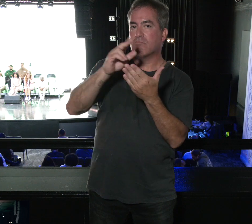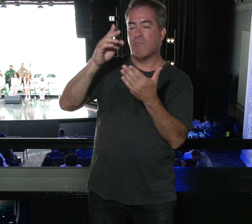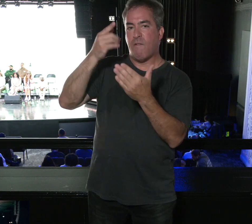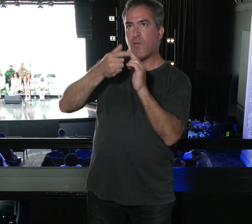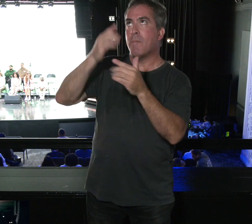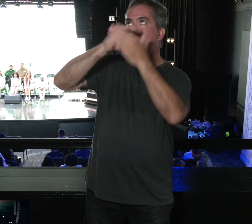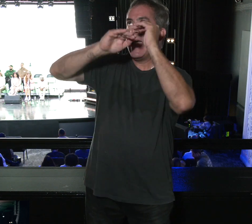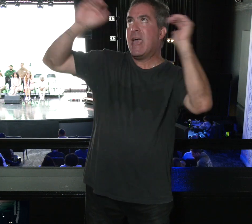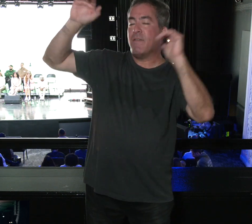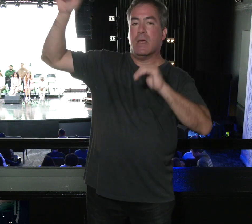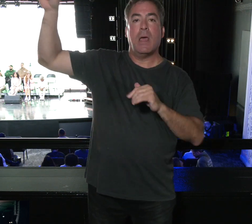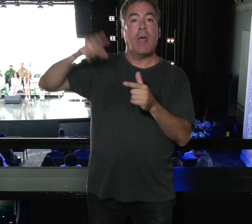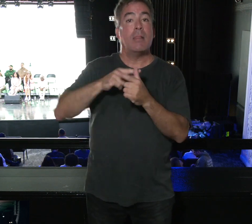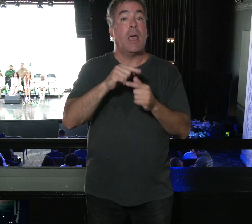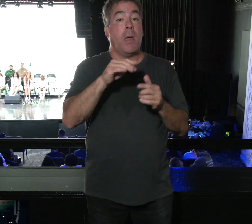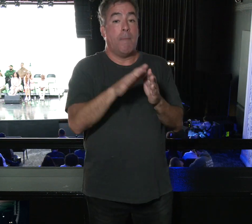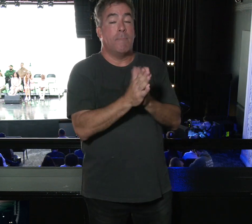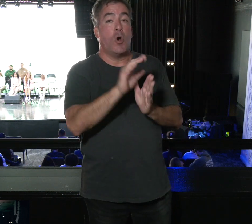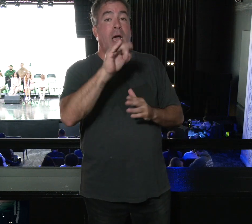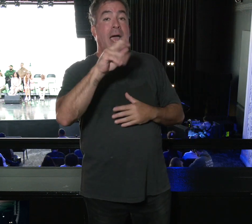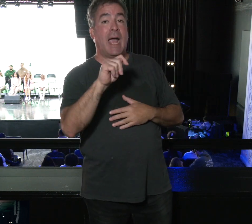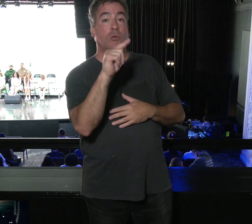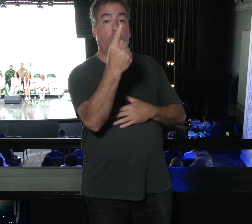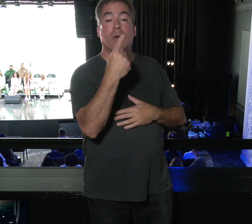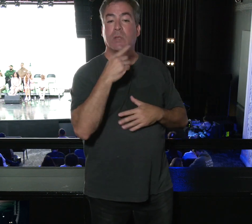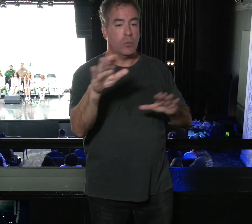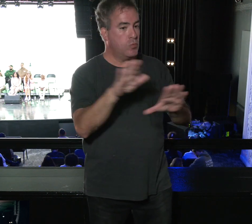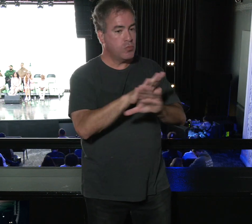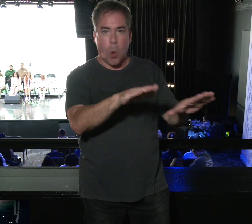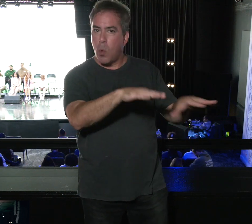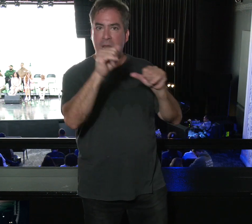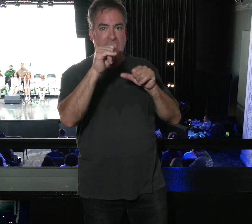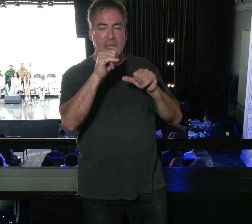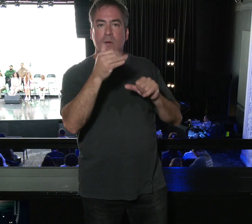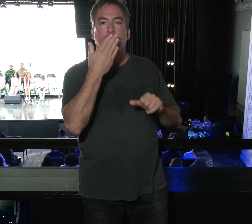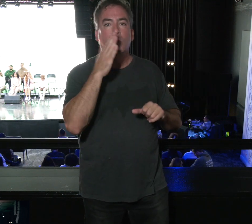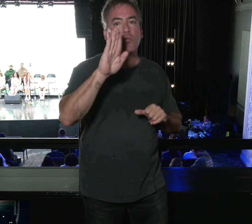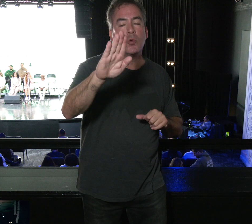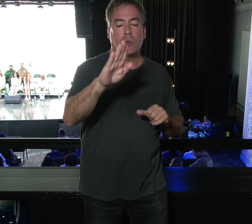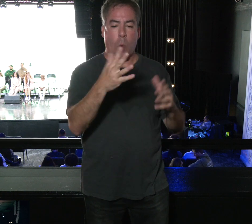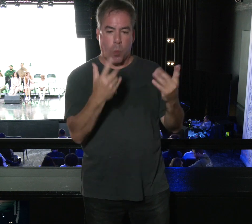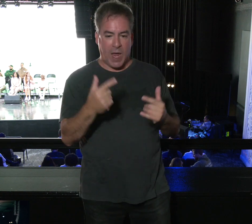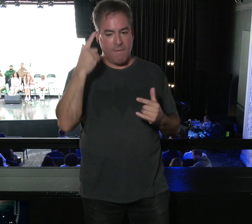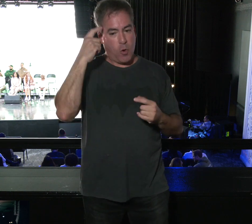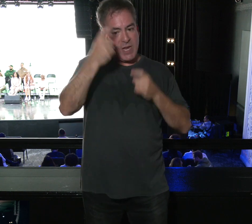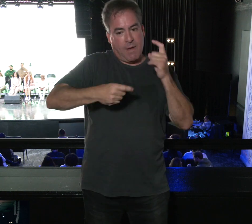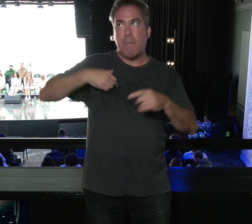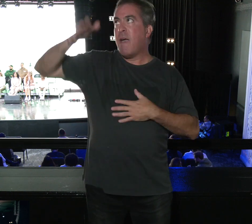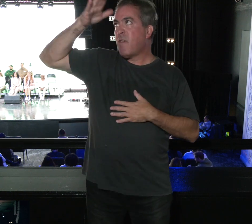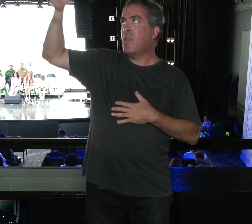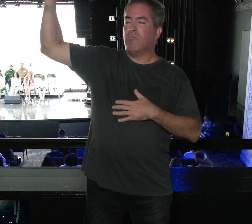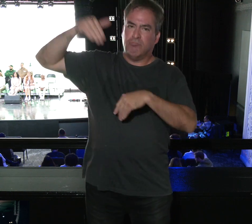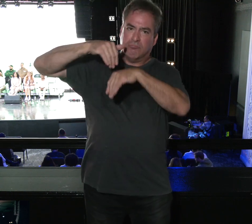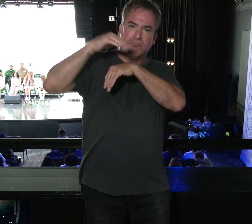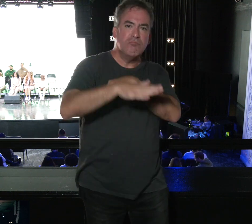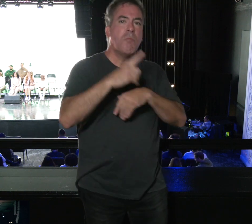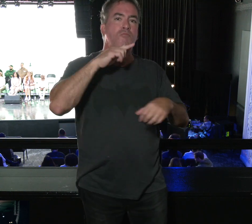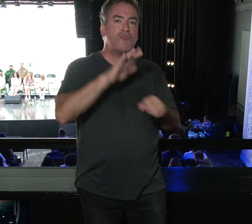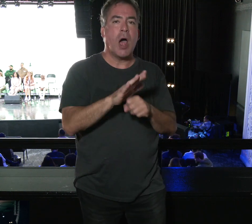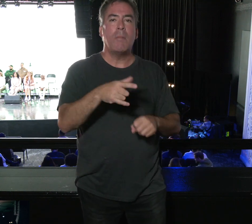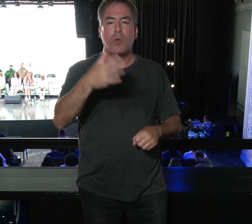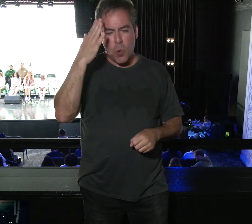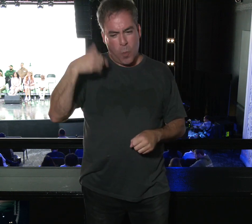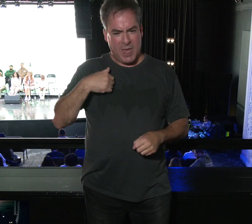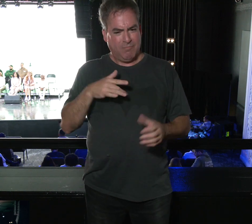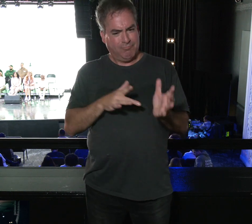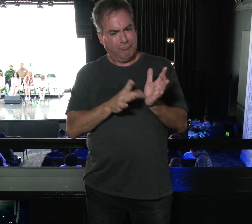going right into the next book, the book of Acts, Acts 1. Do not leave Jerusalem, but wait for the gift my father promised, which you have heard me